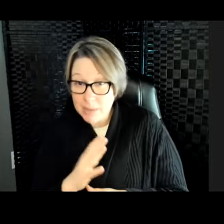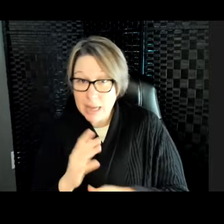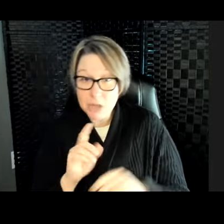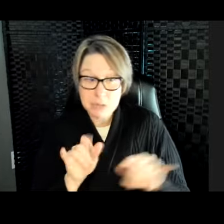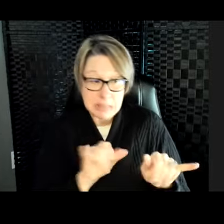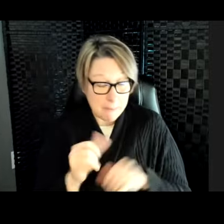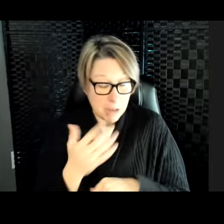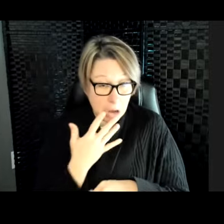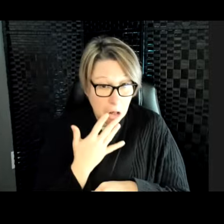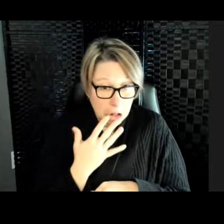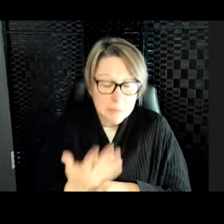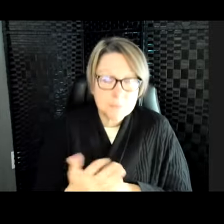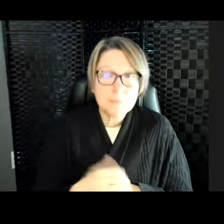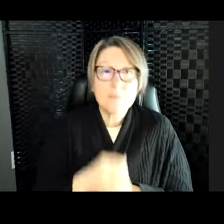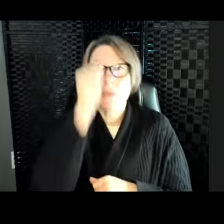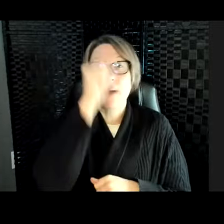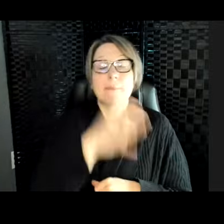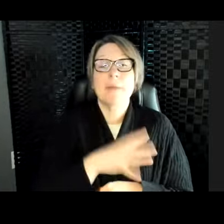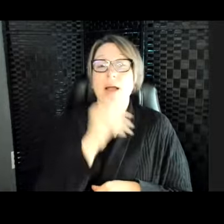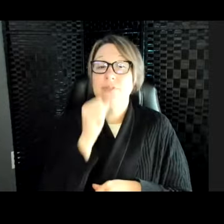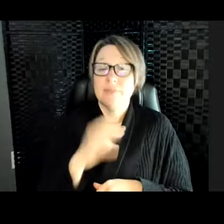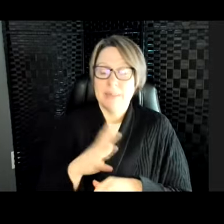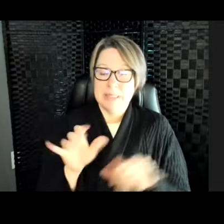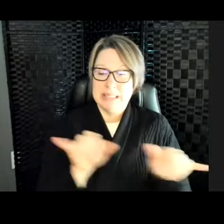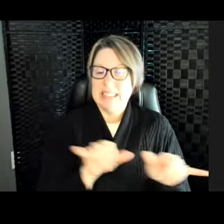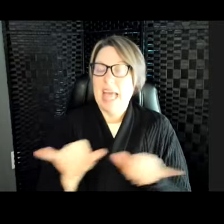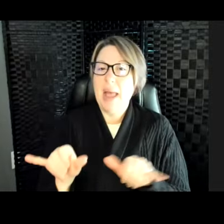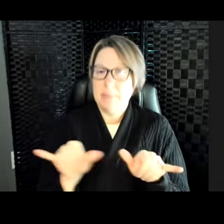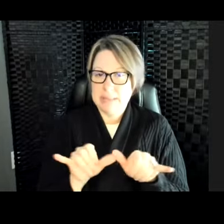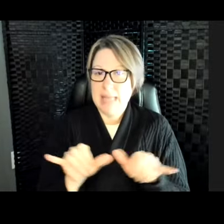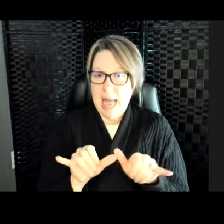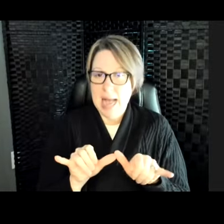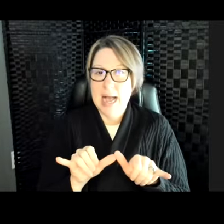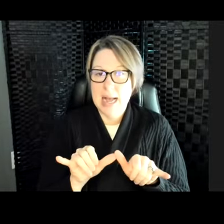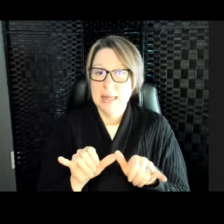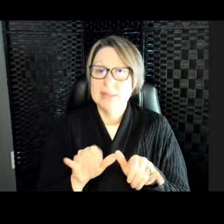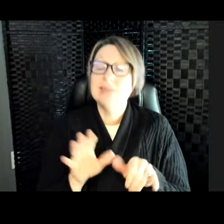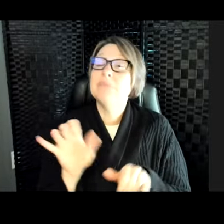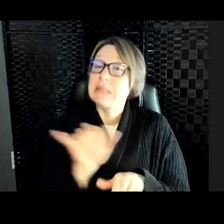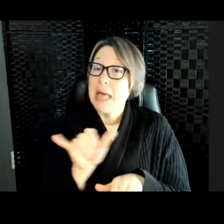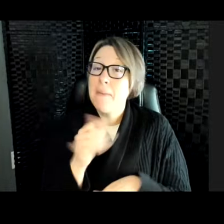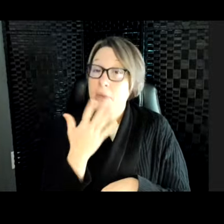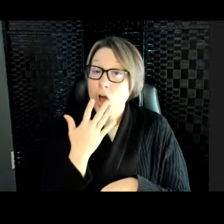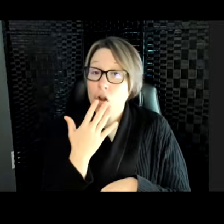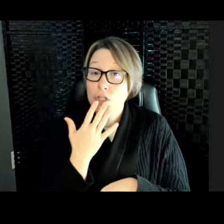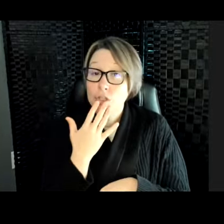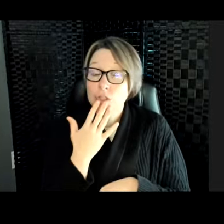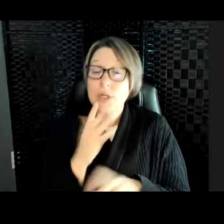are going to be the same size for this bird, and they're going to have the same colors. But you will notice that Ottawa